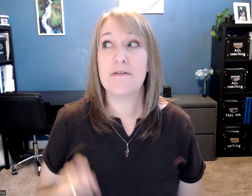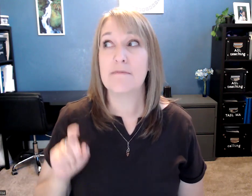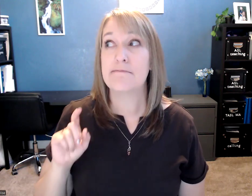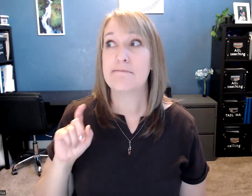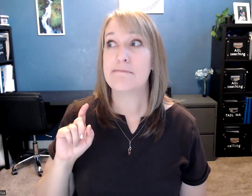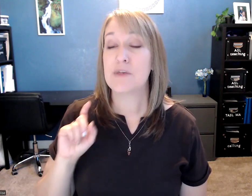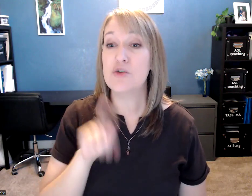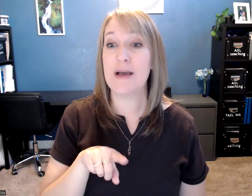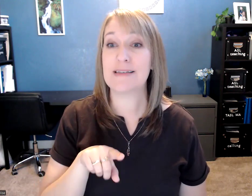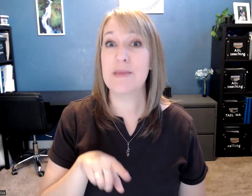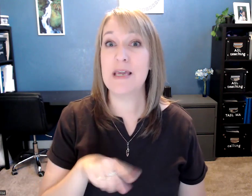If you ask me.